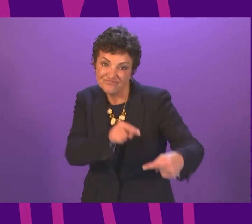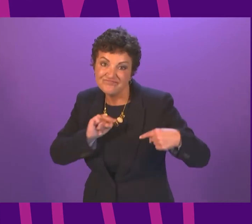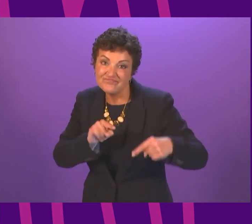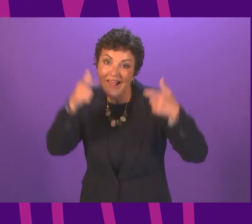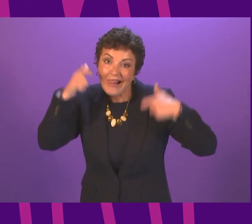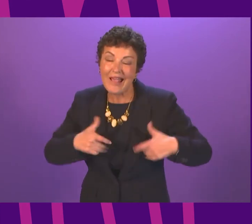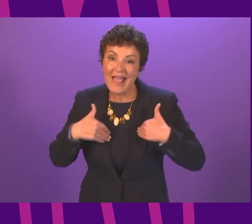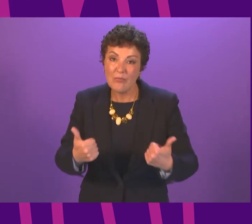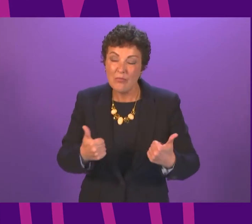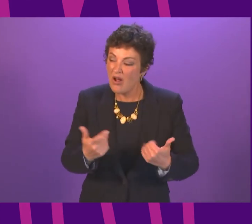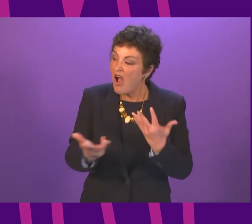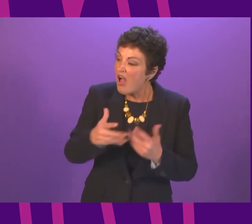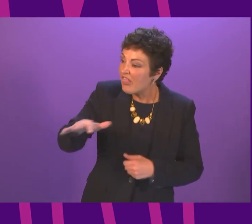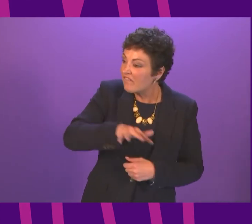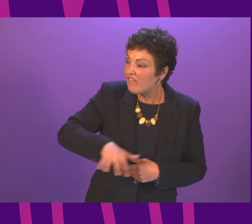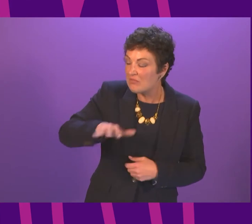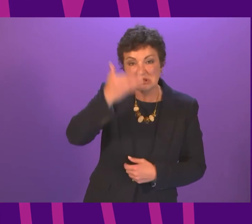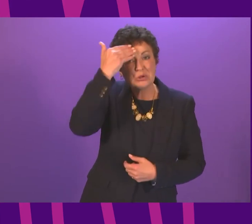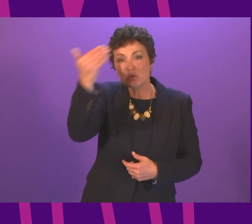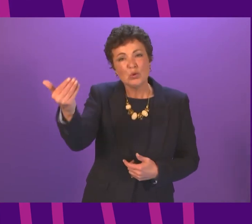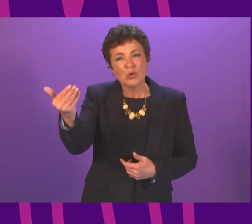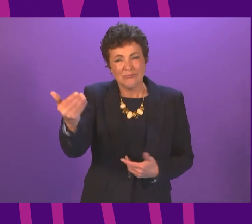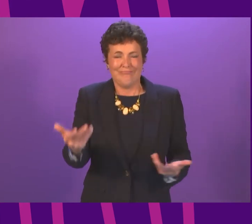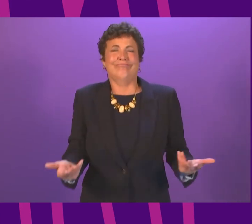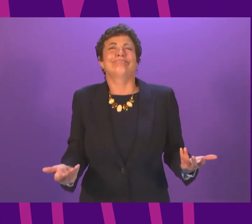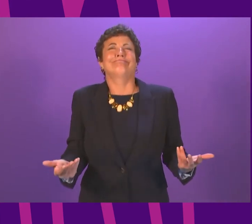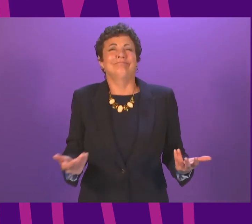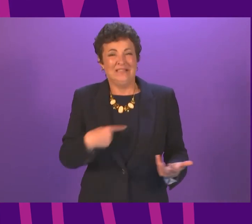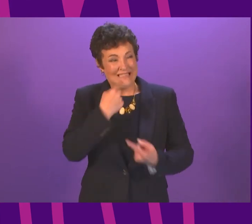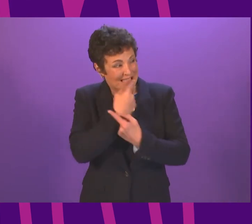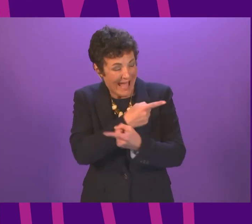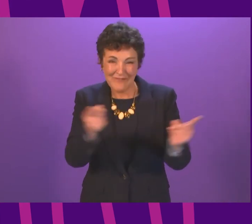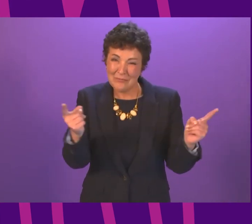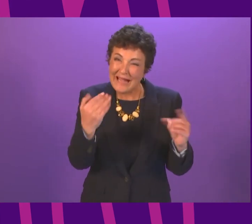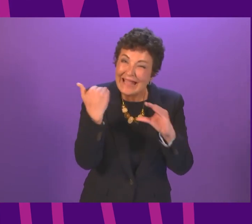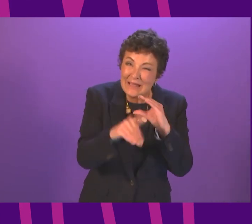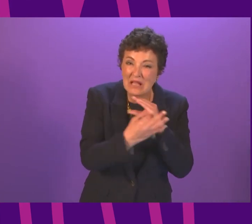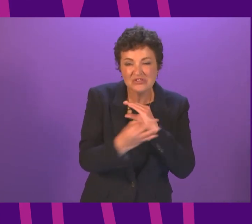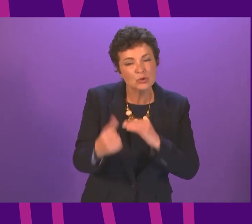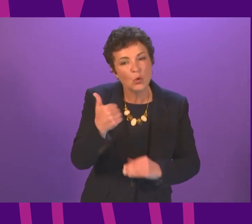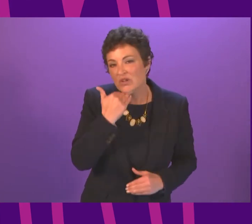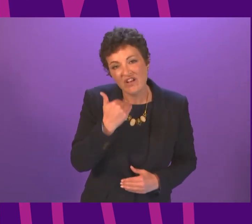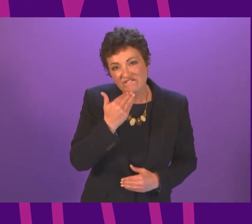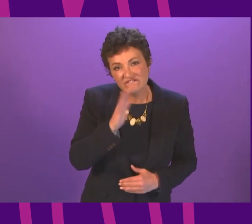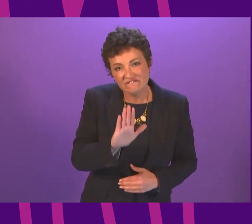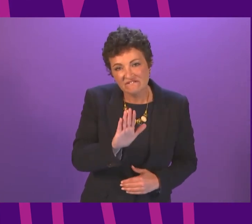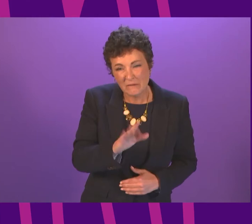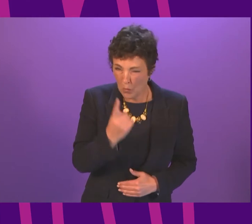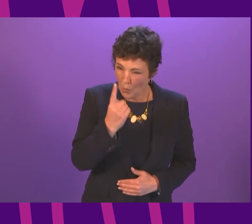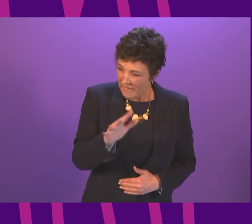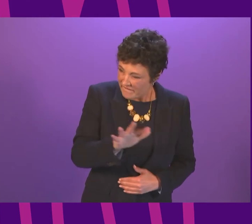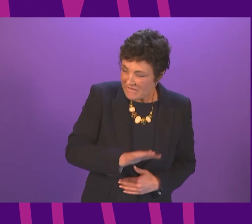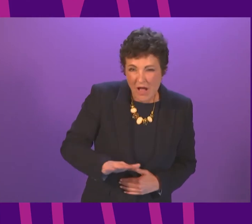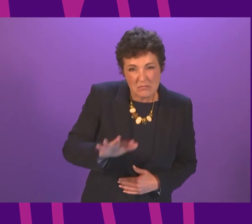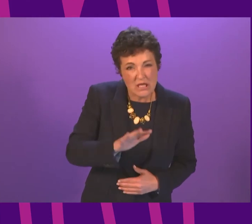not even know. With all due respect, handing out an email address isn't good enough. One family